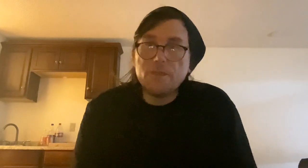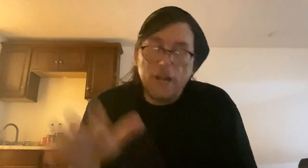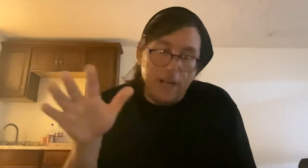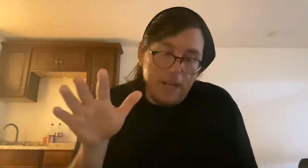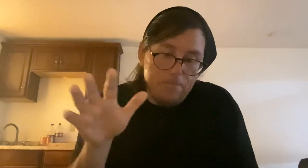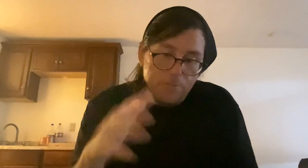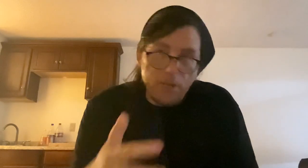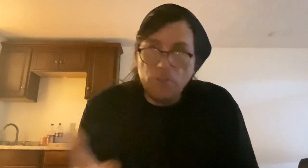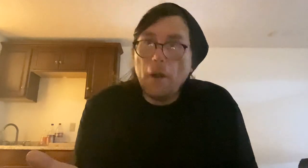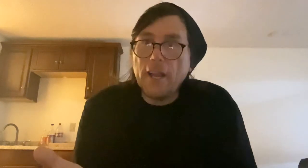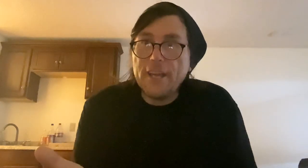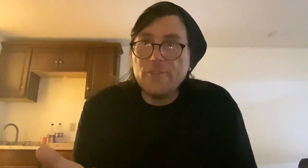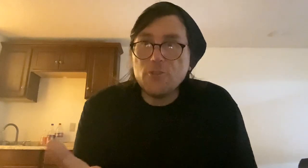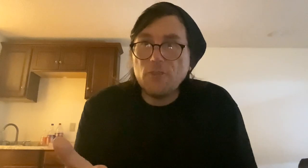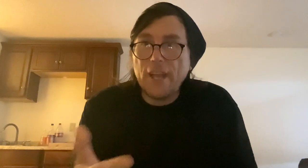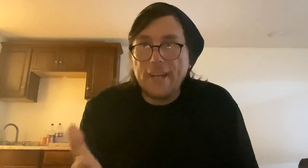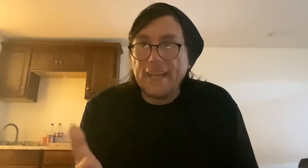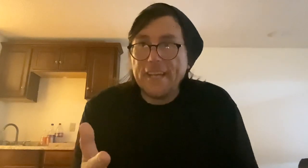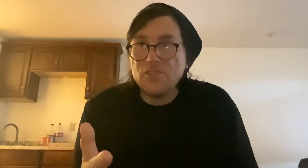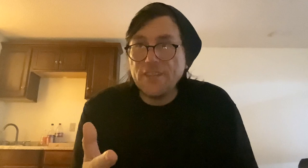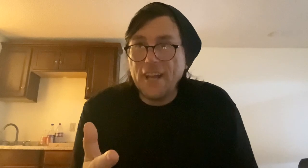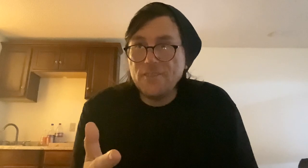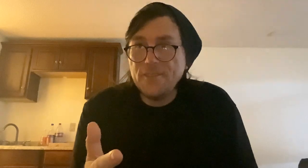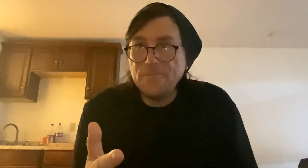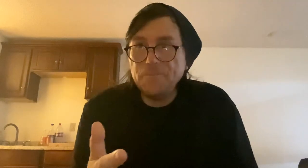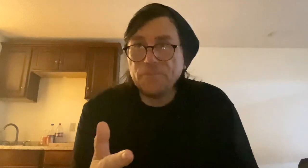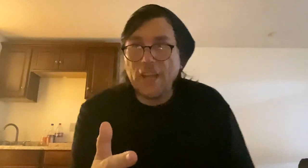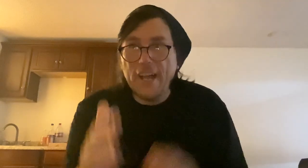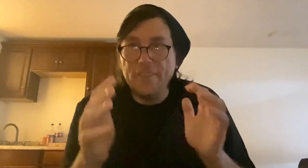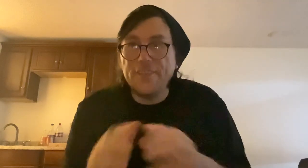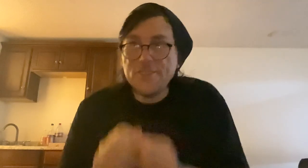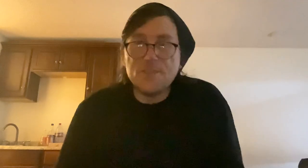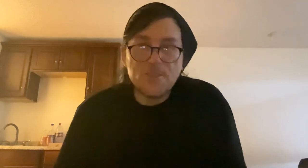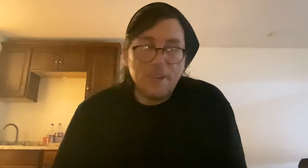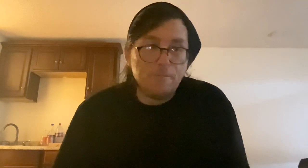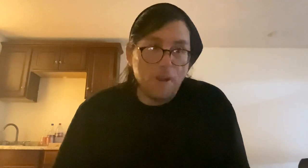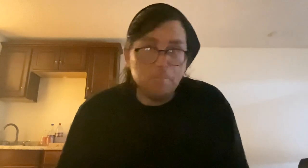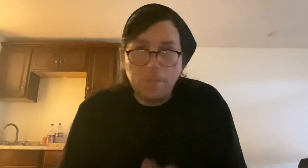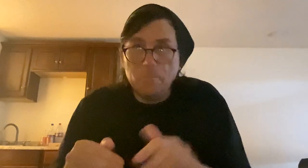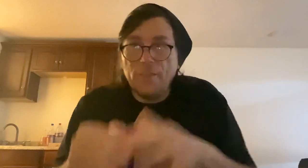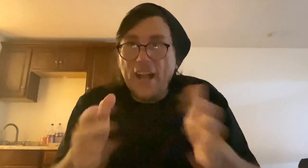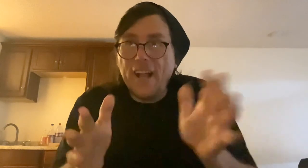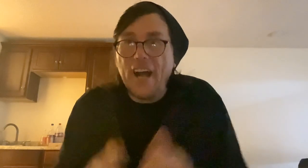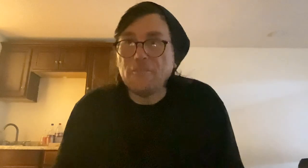uh, you know, the manga industry, how to get into that. And this is from people that I've